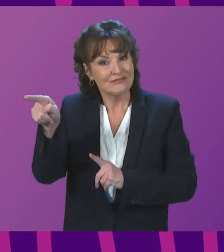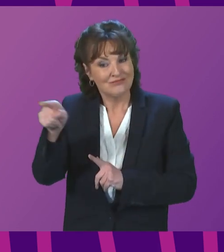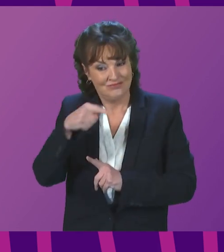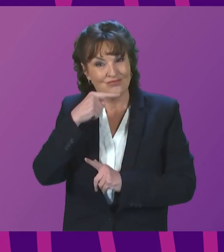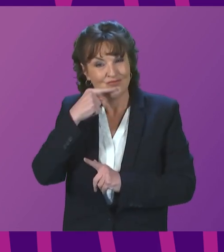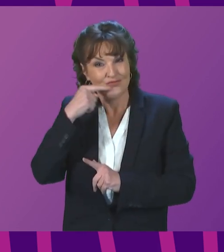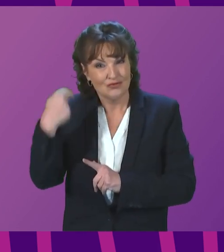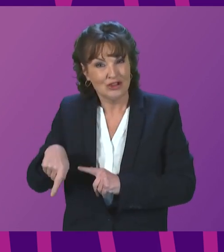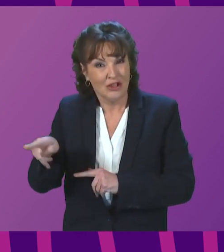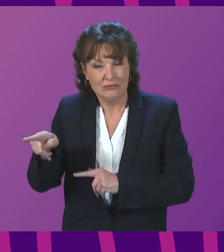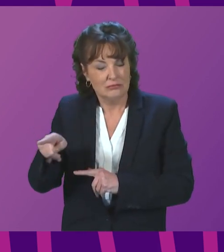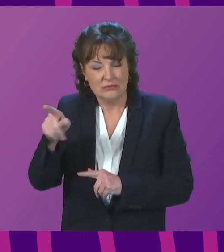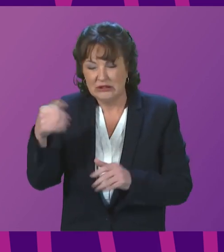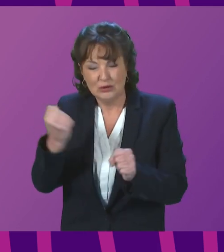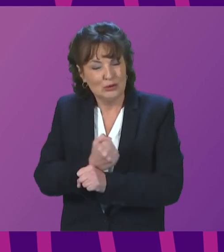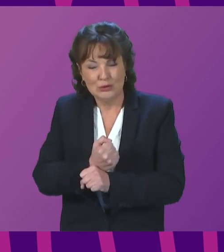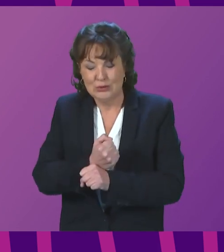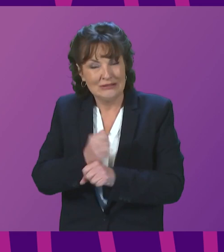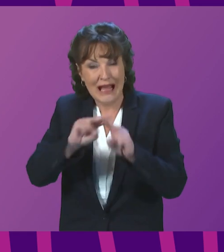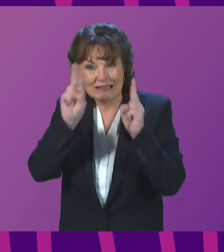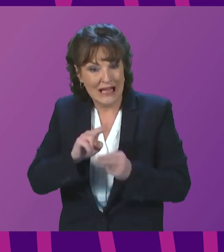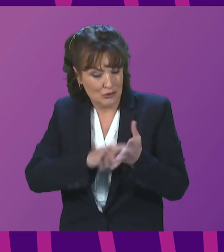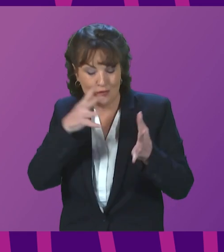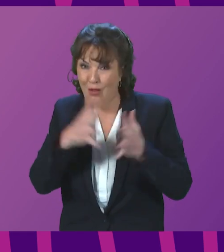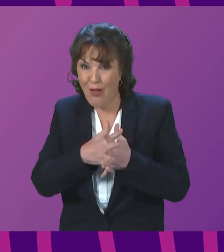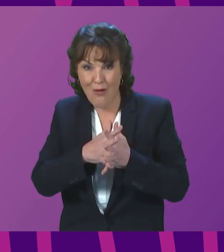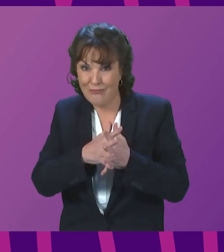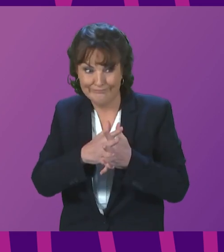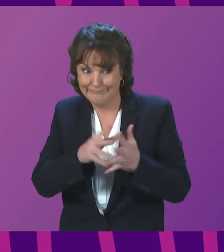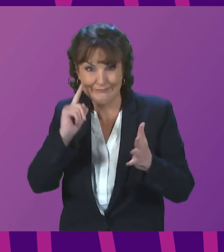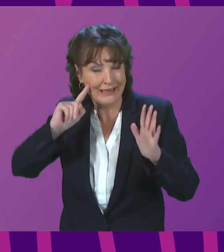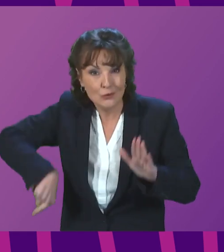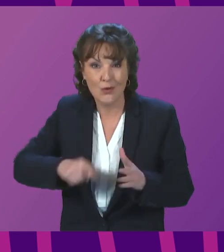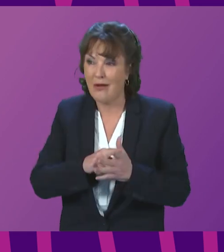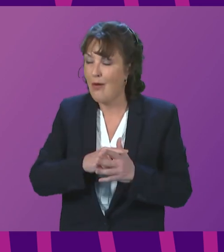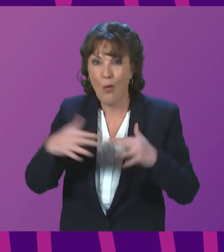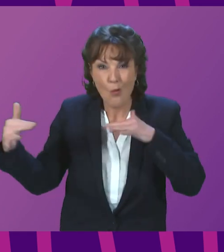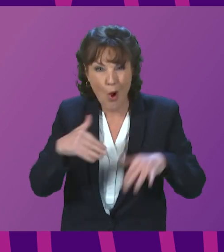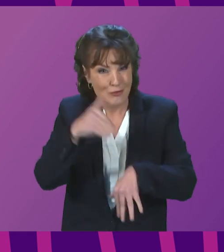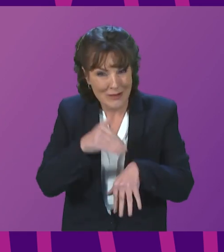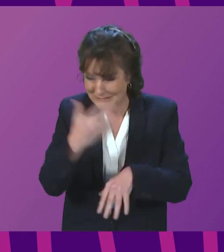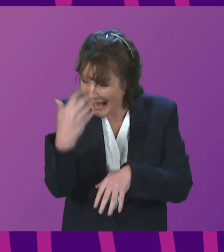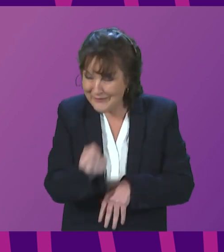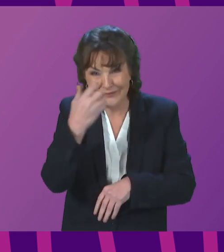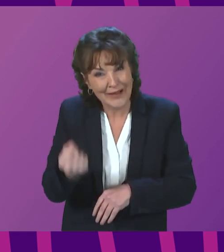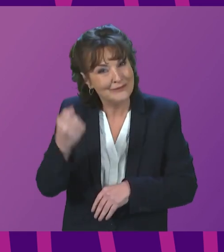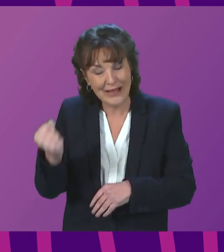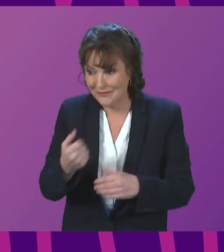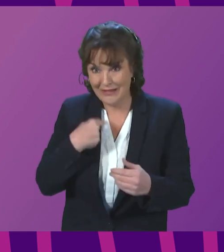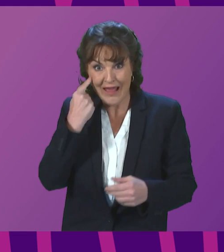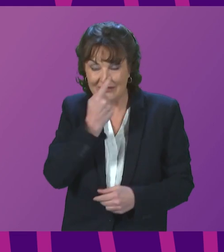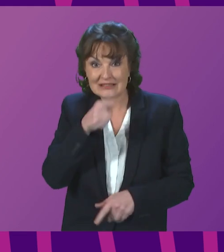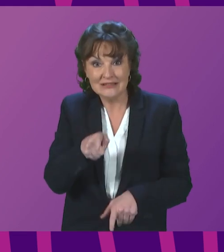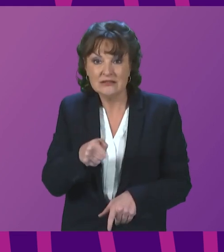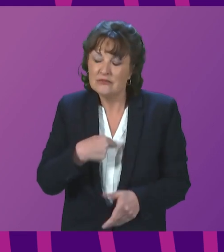international law, is committing crimes against humanity, he is committing war crimes. It is important to do everything that